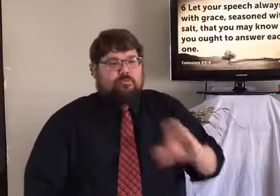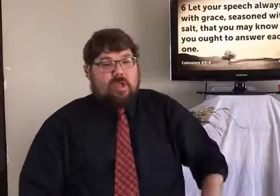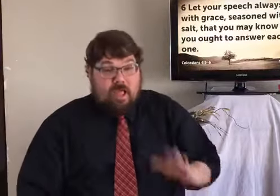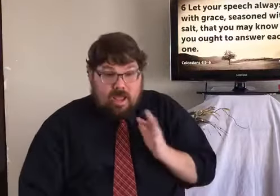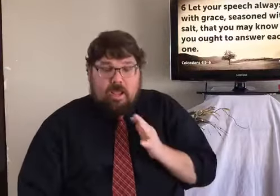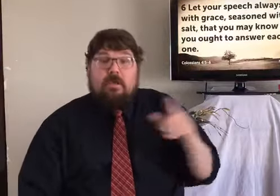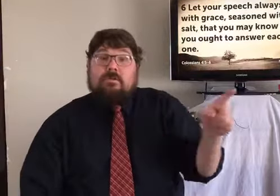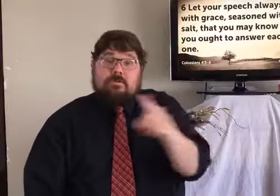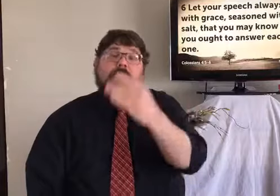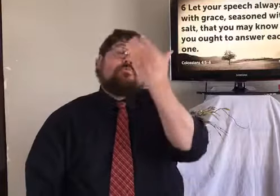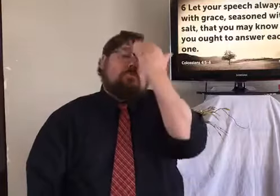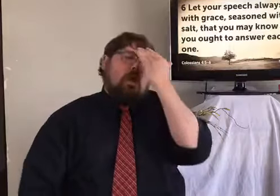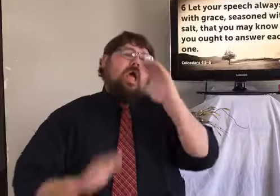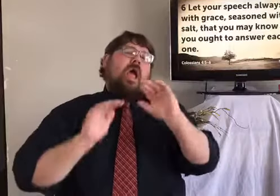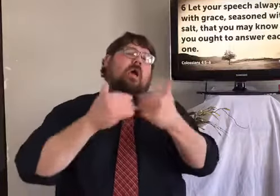you ought to answer each one.